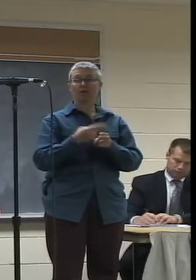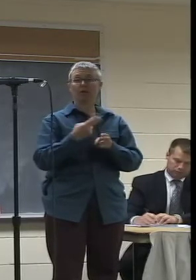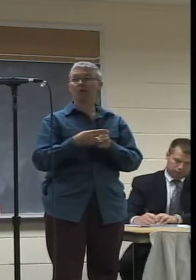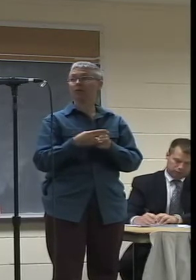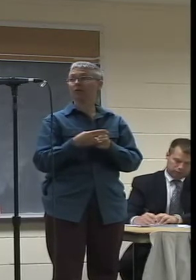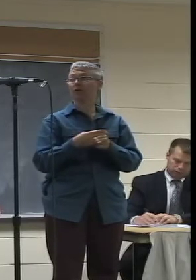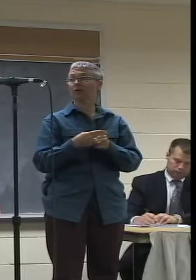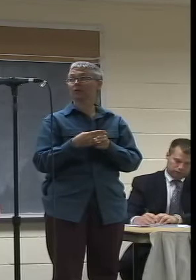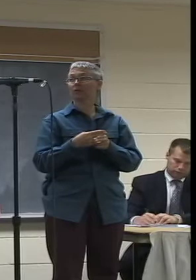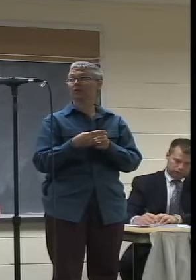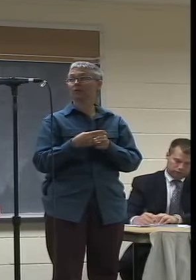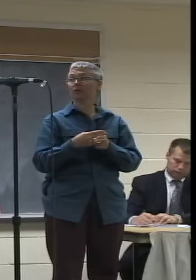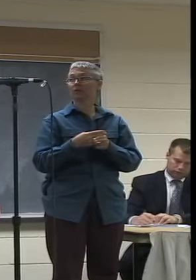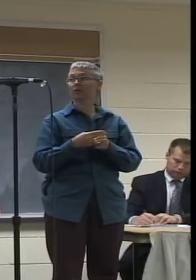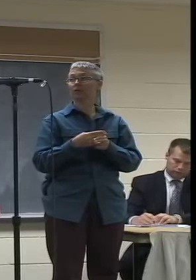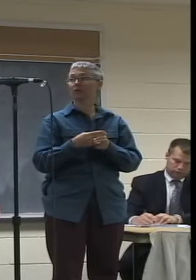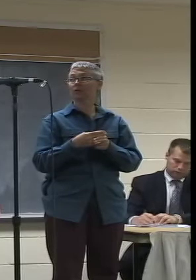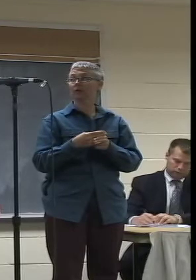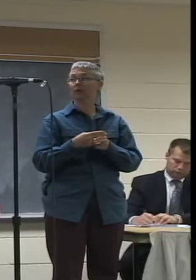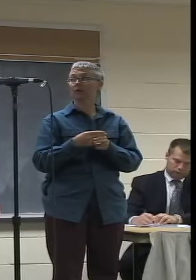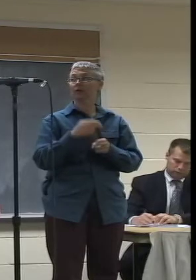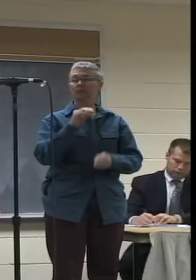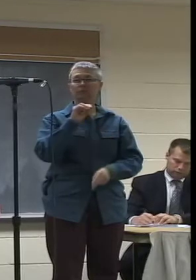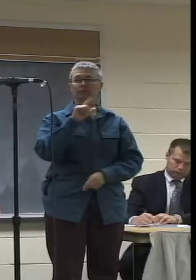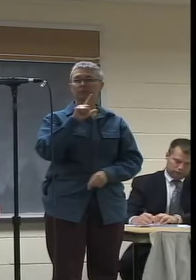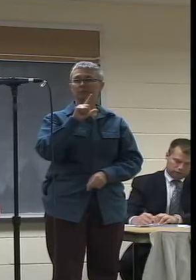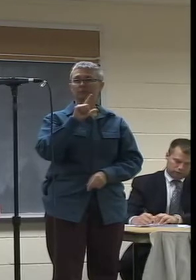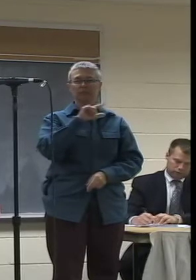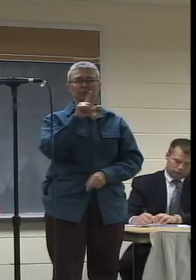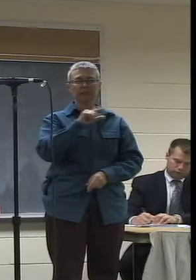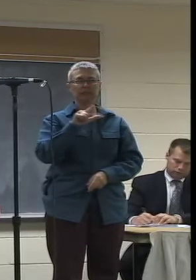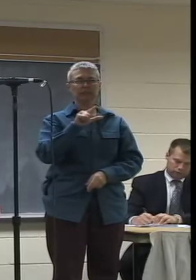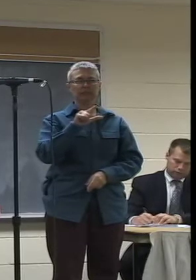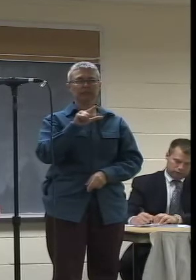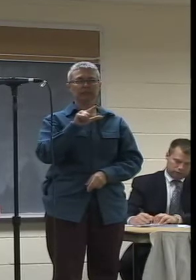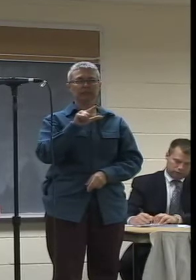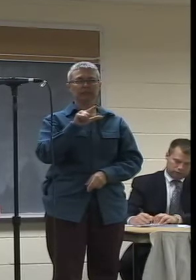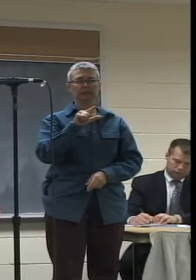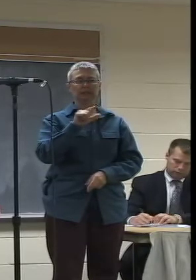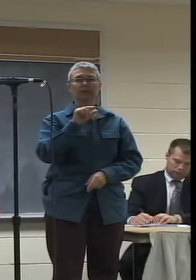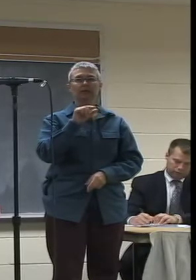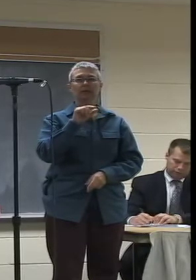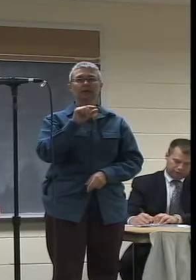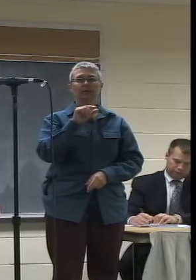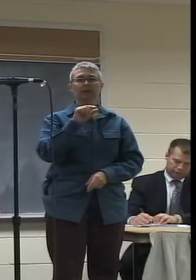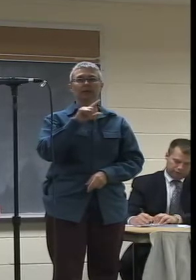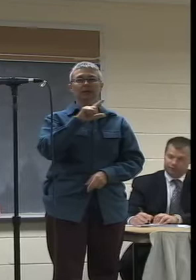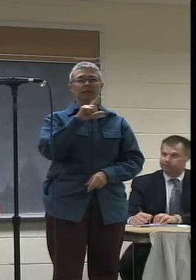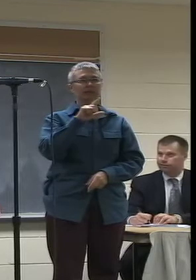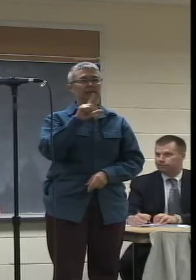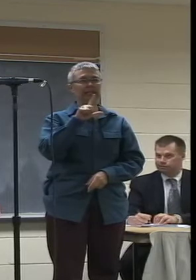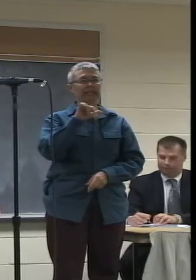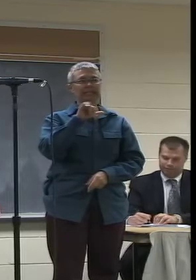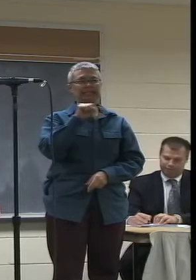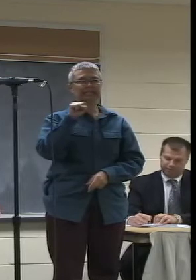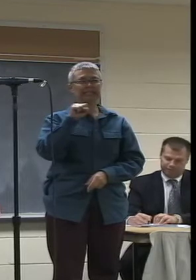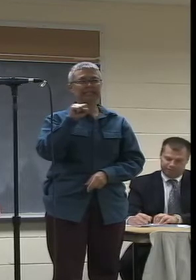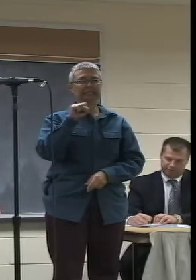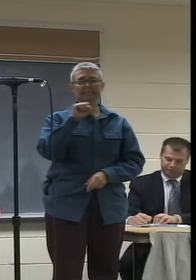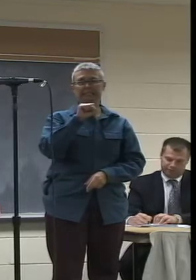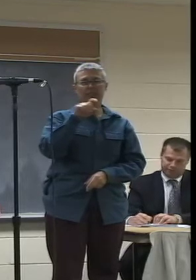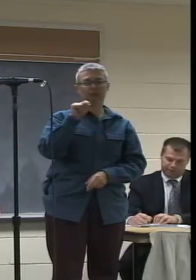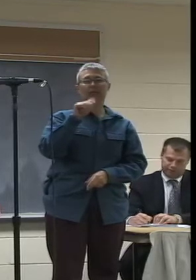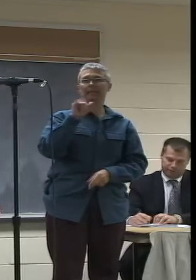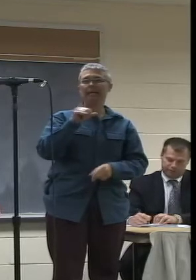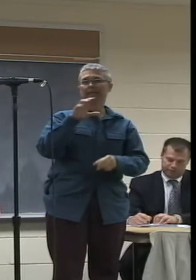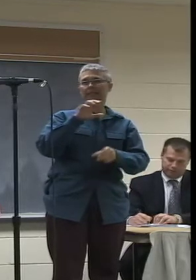Bliss Street, Signs of Northampton. Bliss Street is a street in Northampton. I